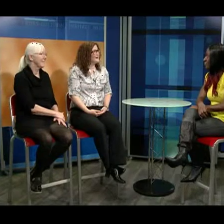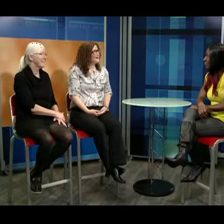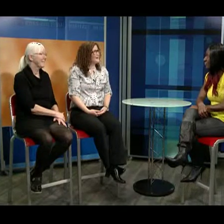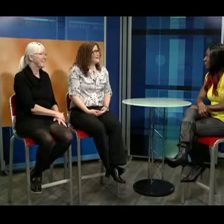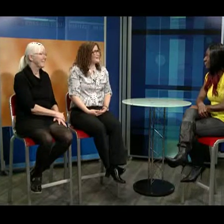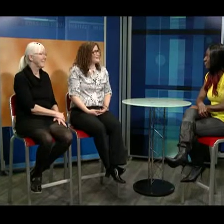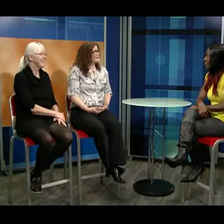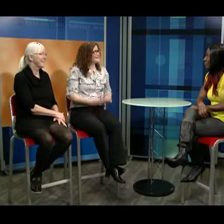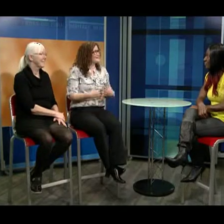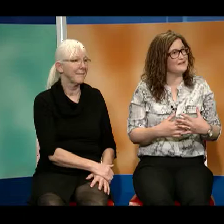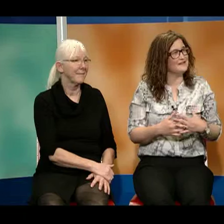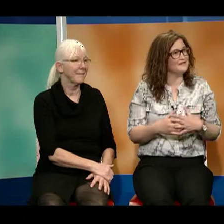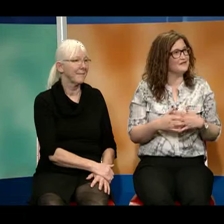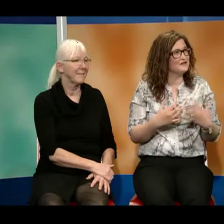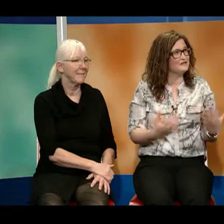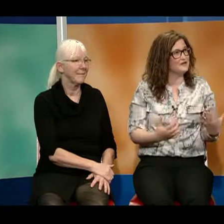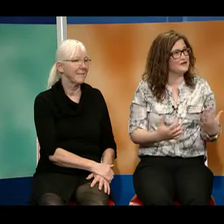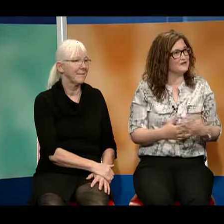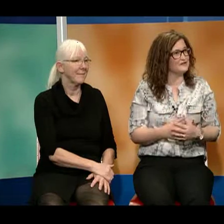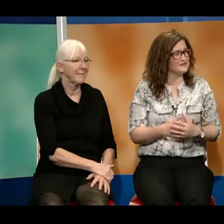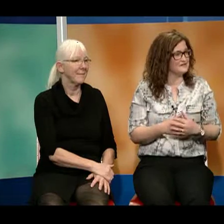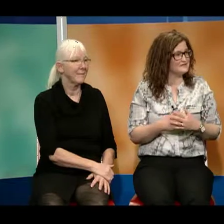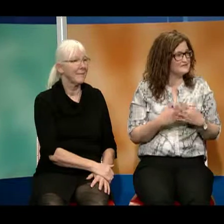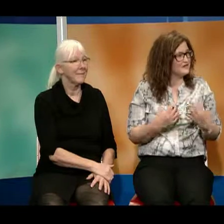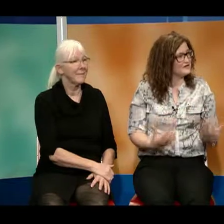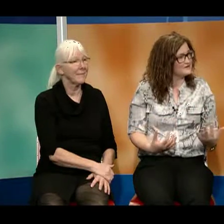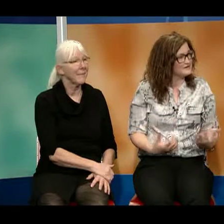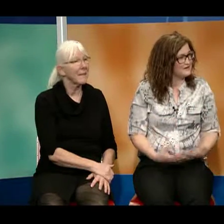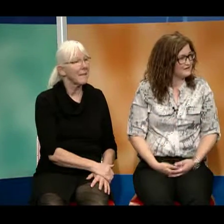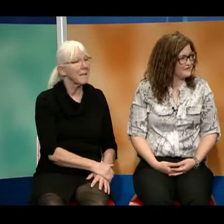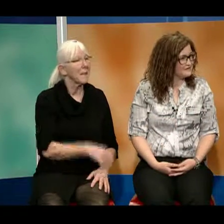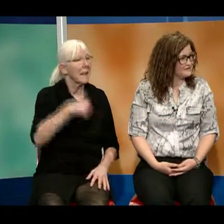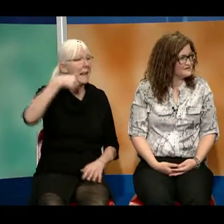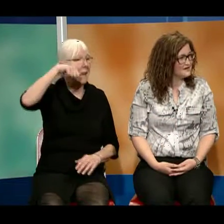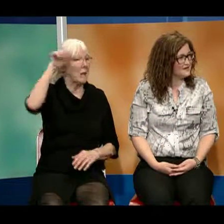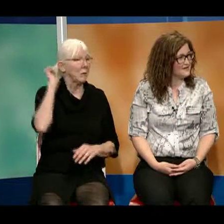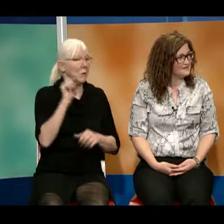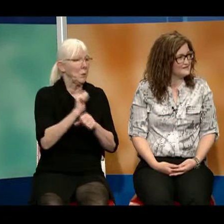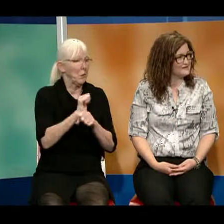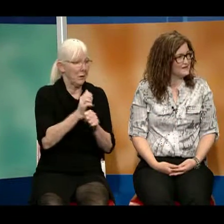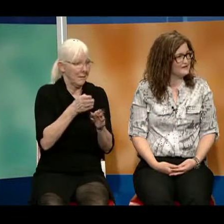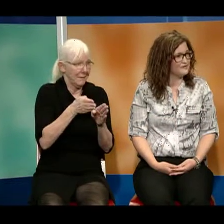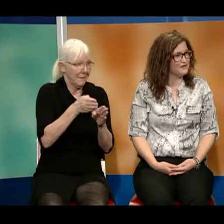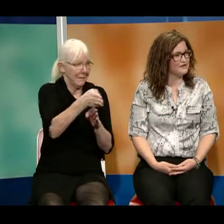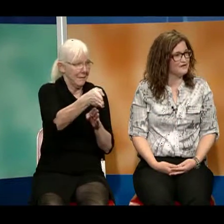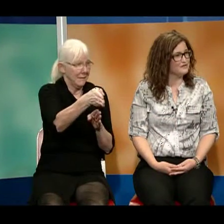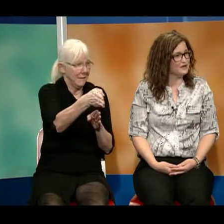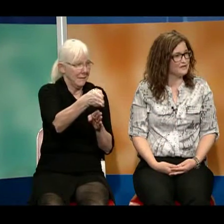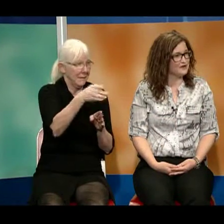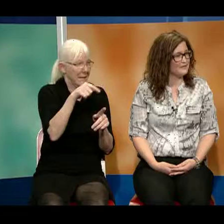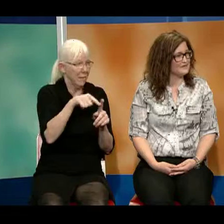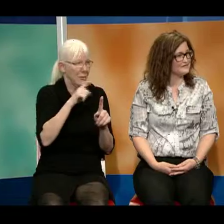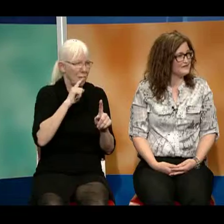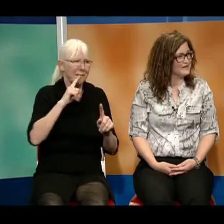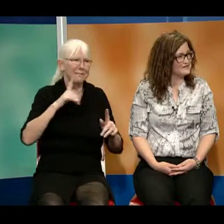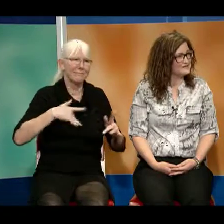I think the field of audiology is a very exciting field. And with new and upcoming devices